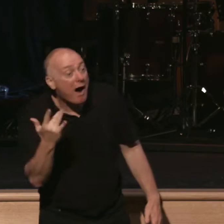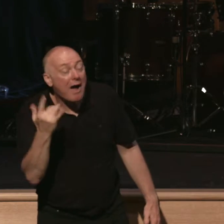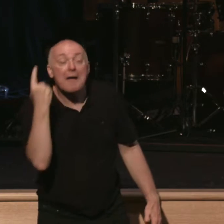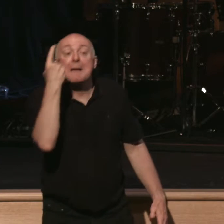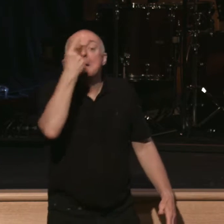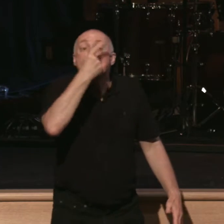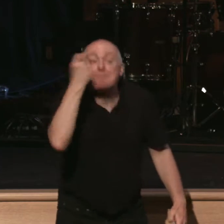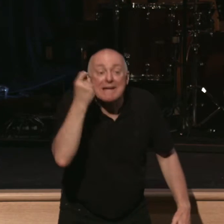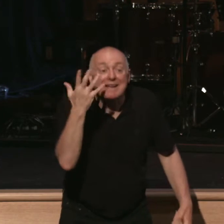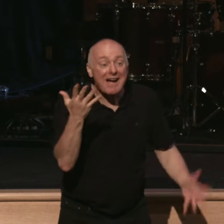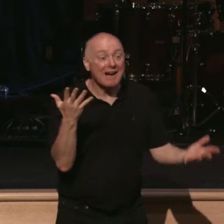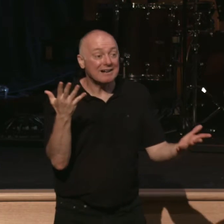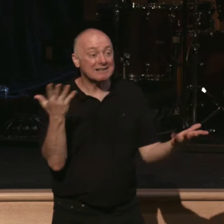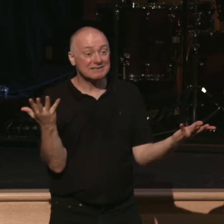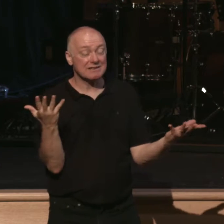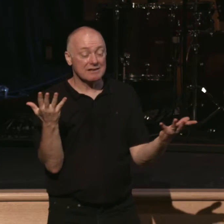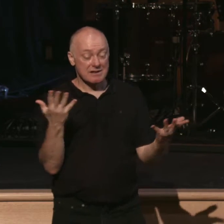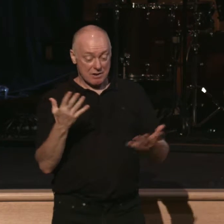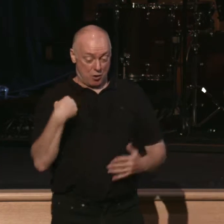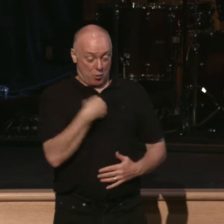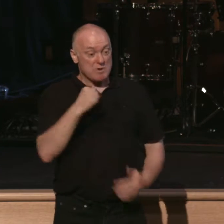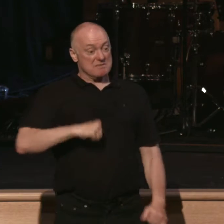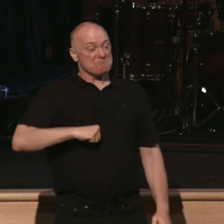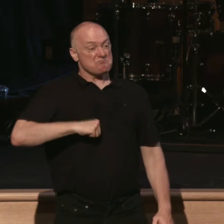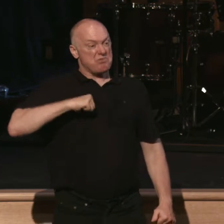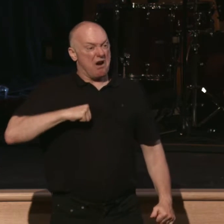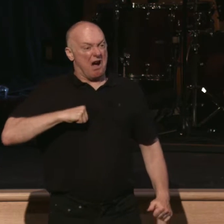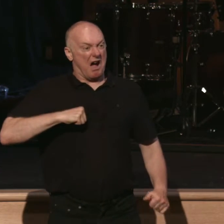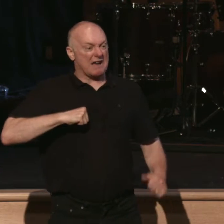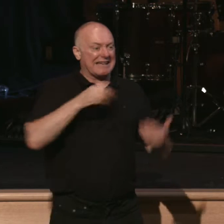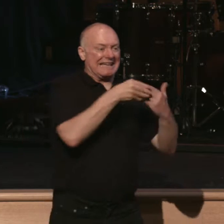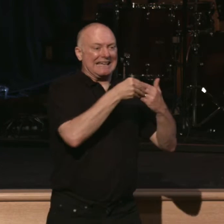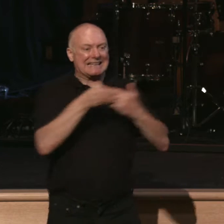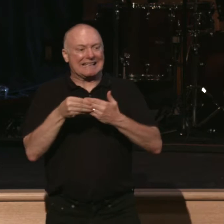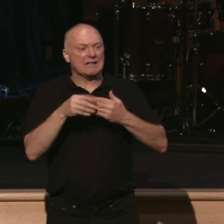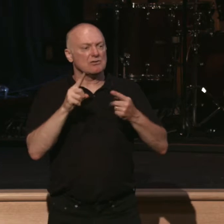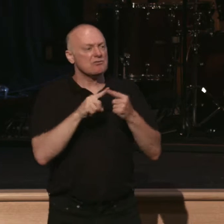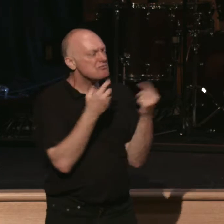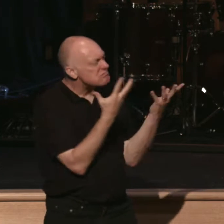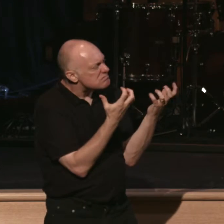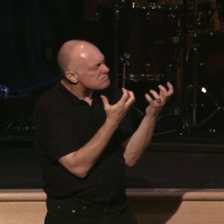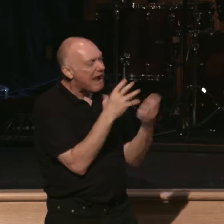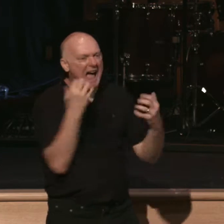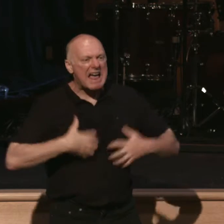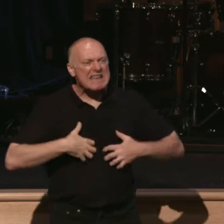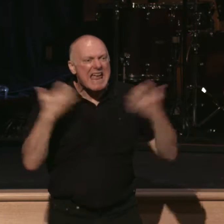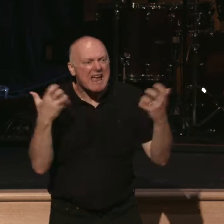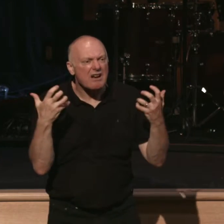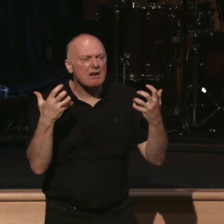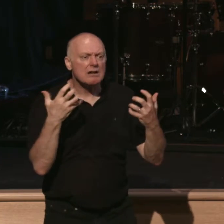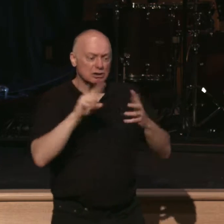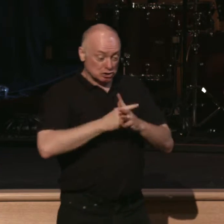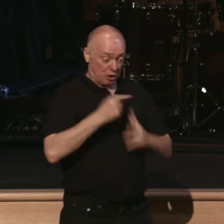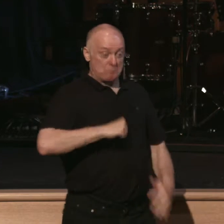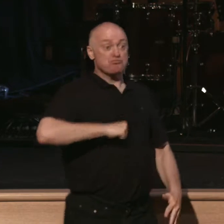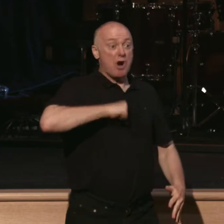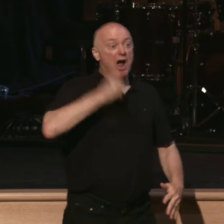because from pride flows our lusts and our anger. It's from pride. God opposes the proud.